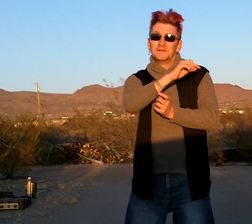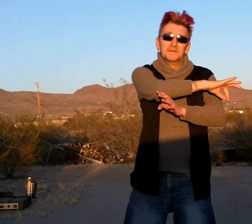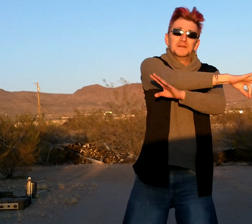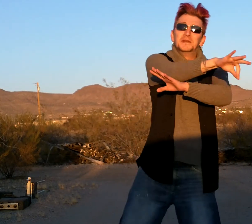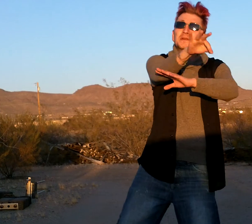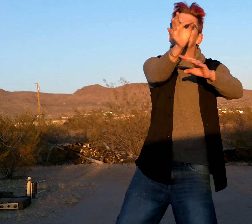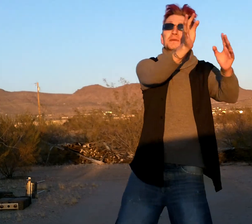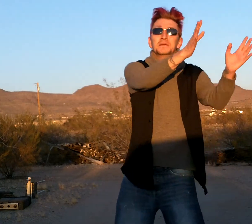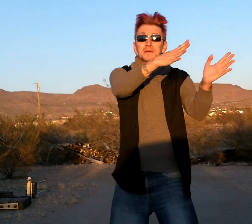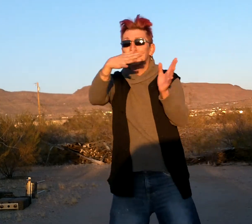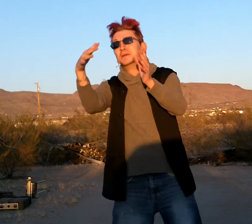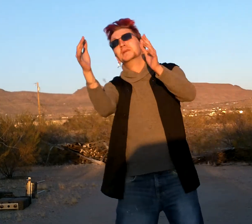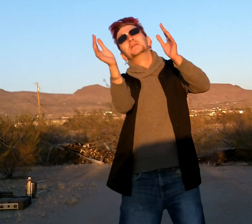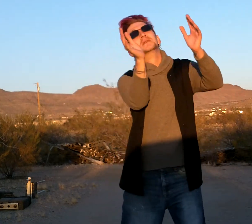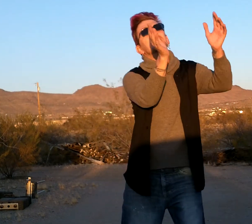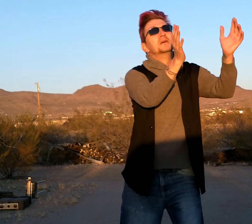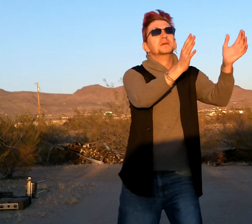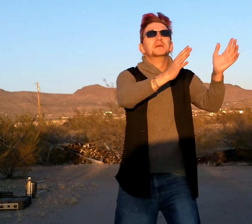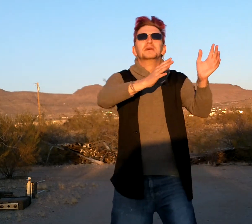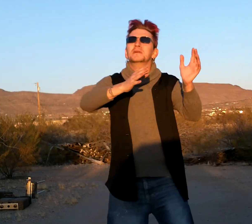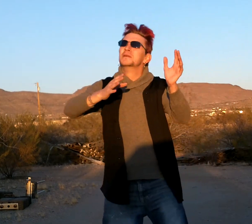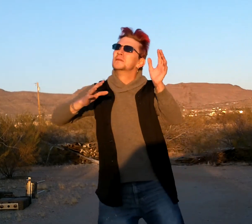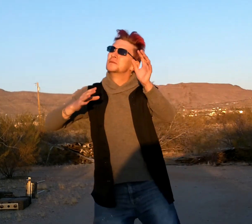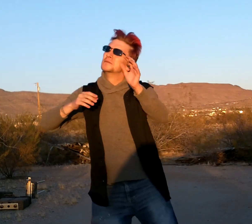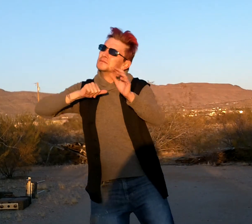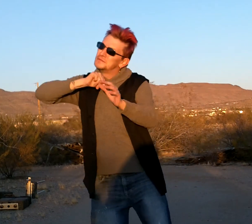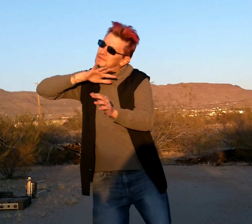and the dust clouds rolling.